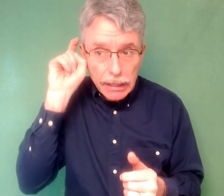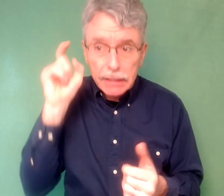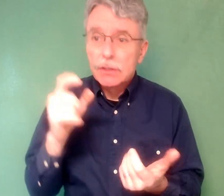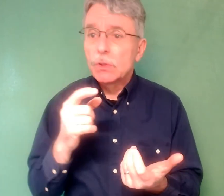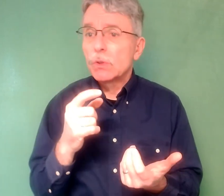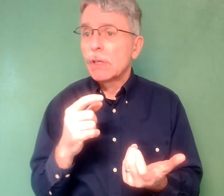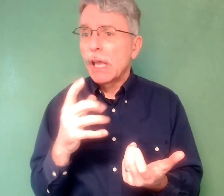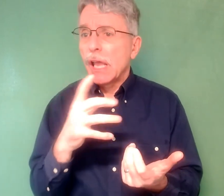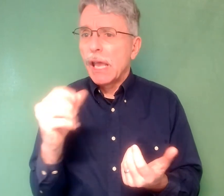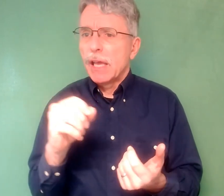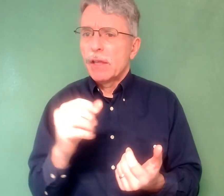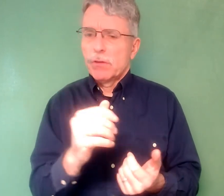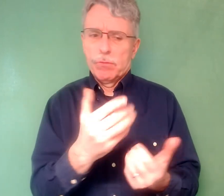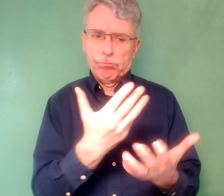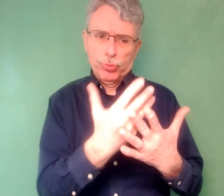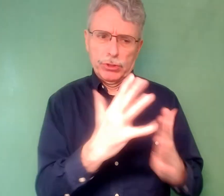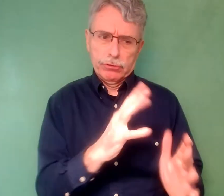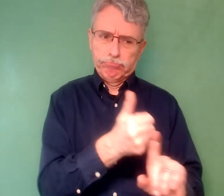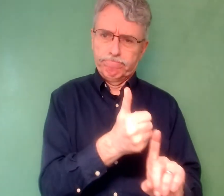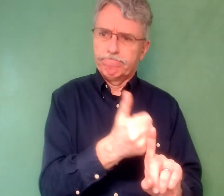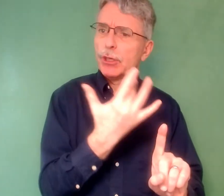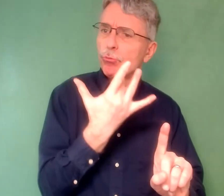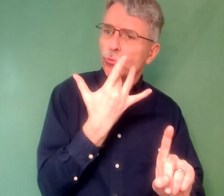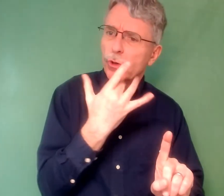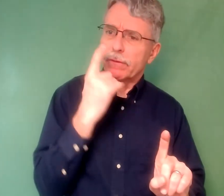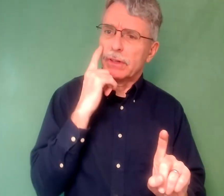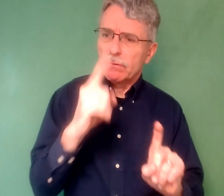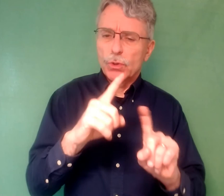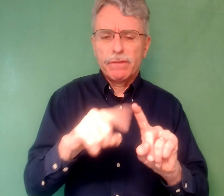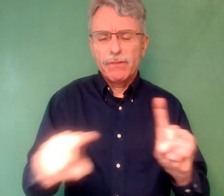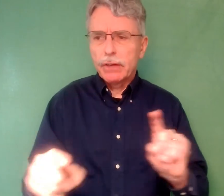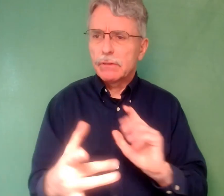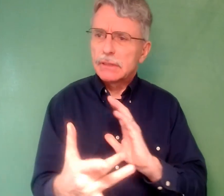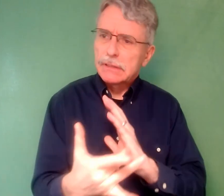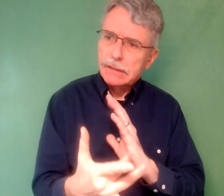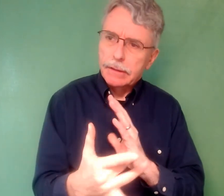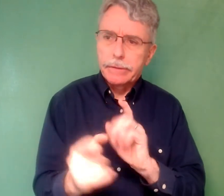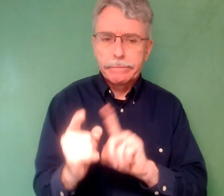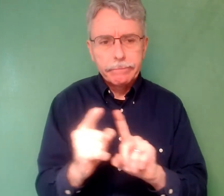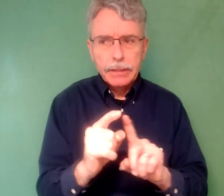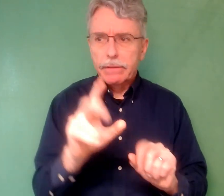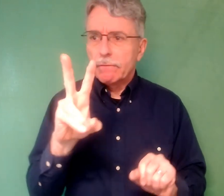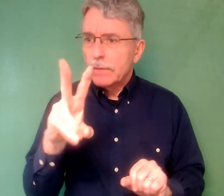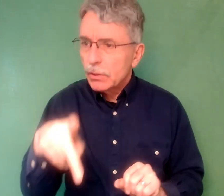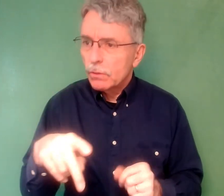there's the who keenish Thank